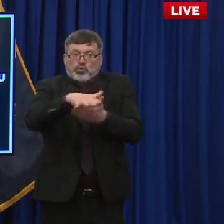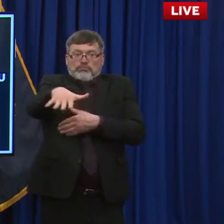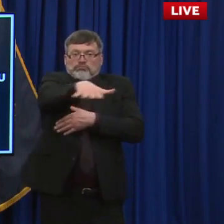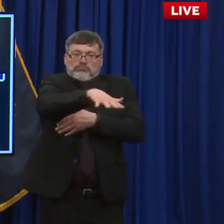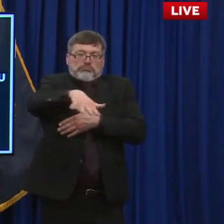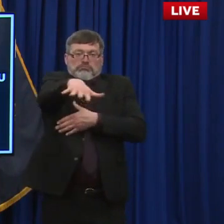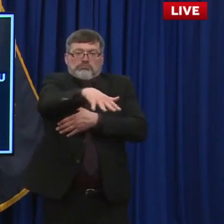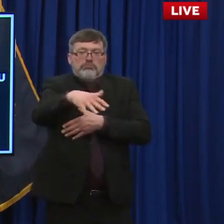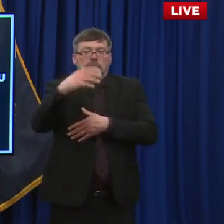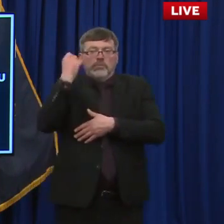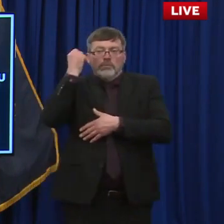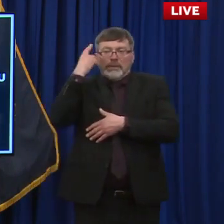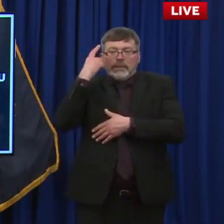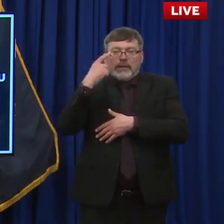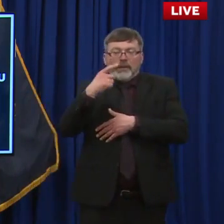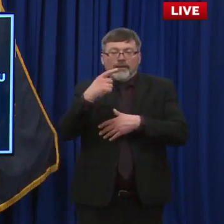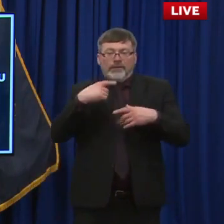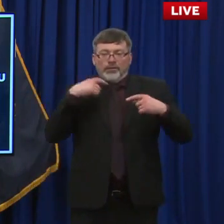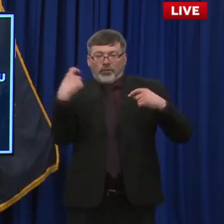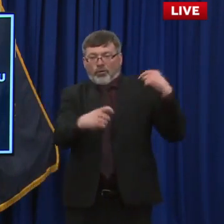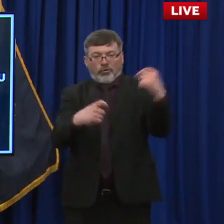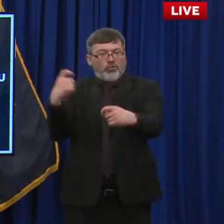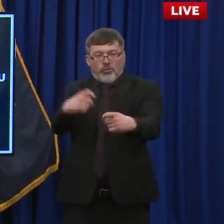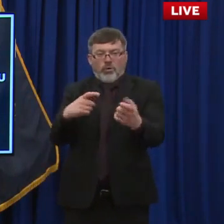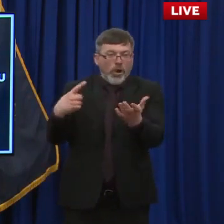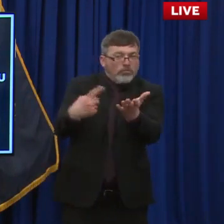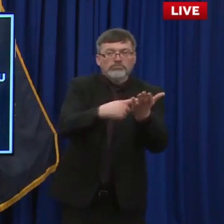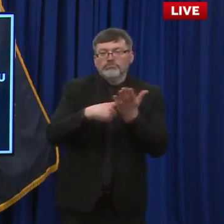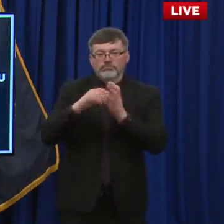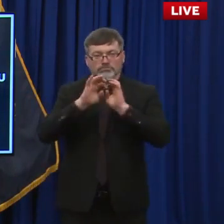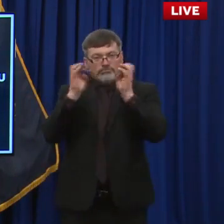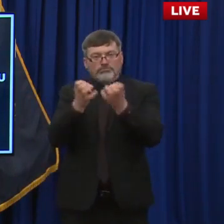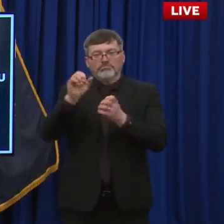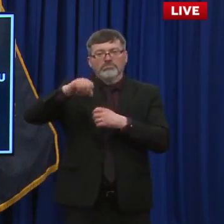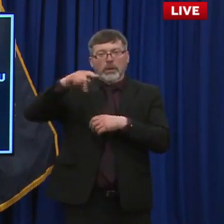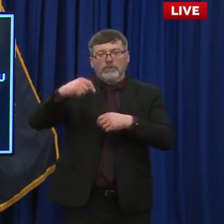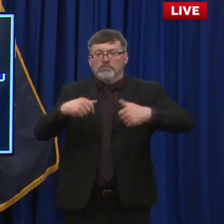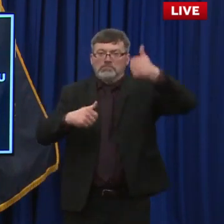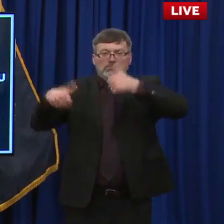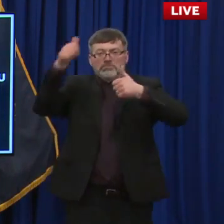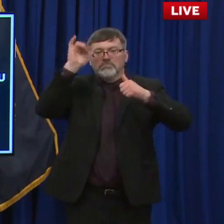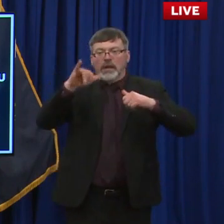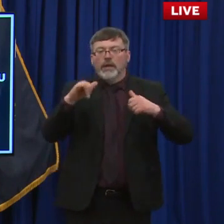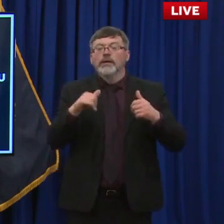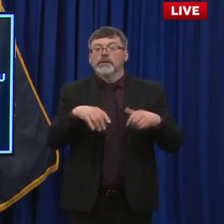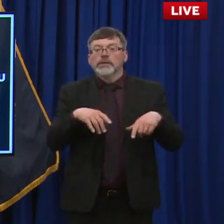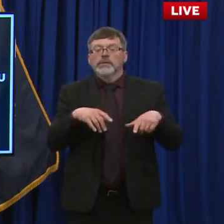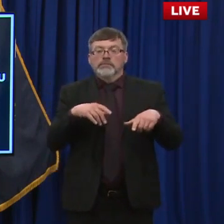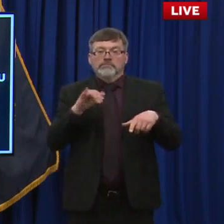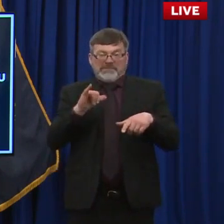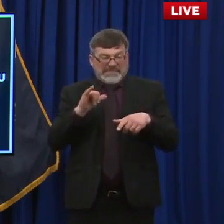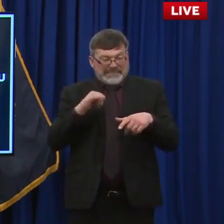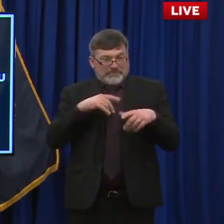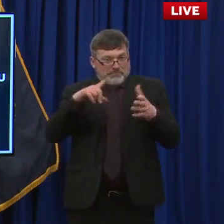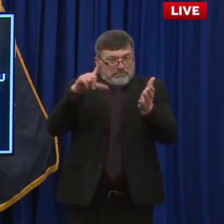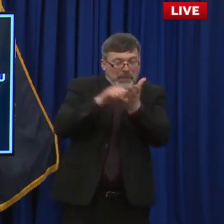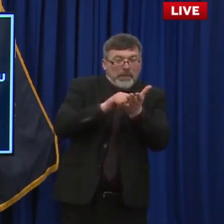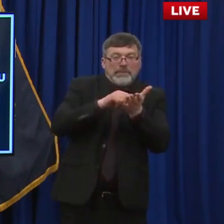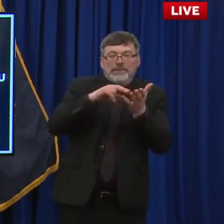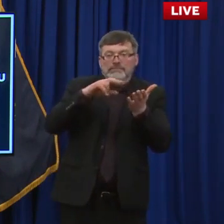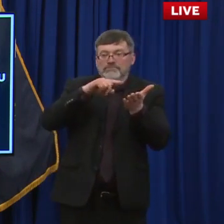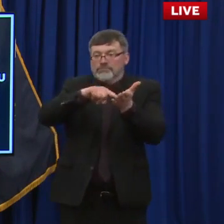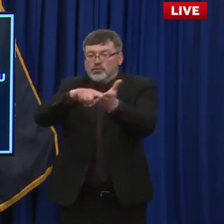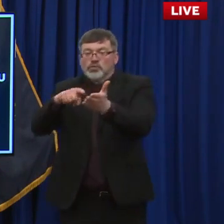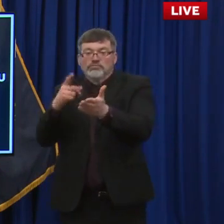So the study that you're referencing, I think, was just published last week in the journal Clinical Infectious Diseases. And it was actually a study right out of